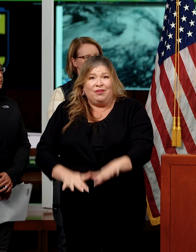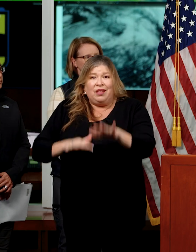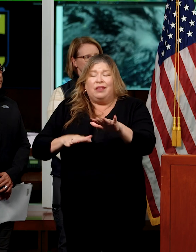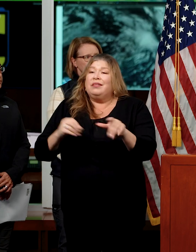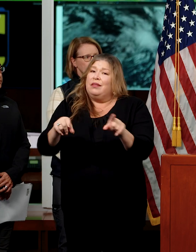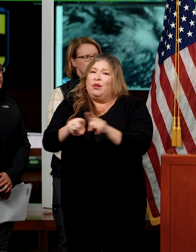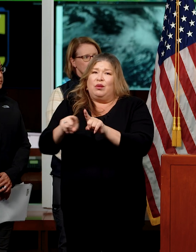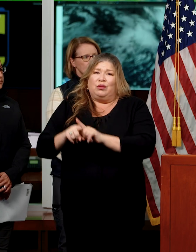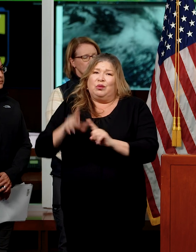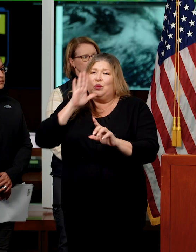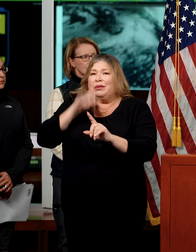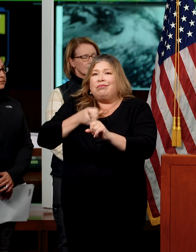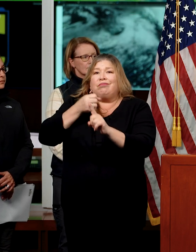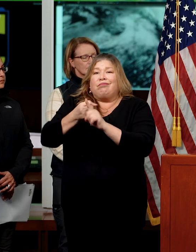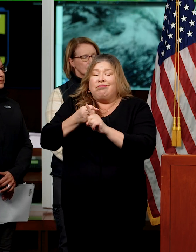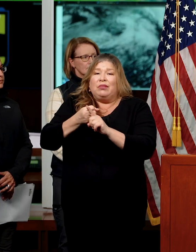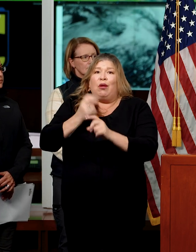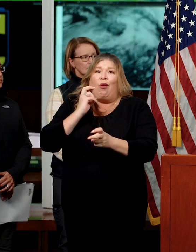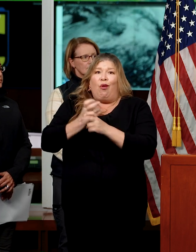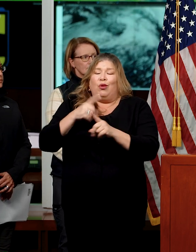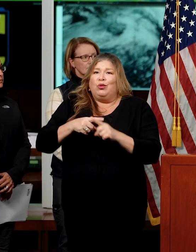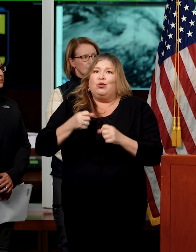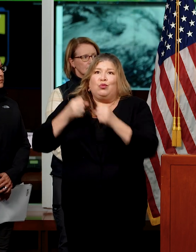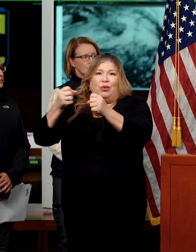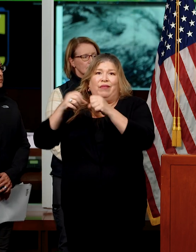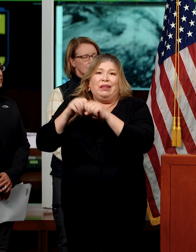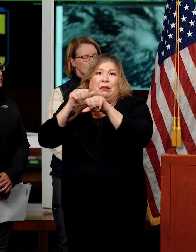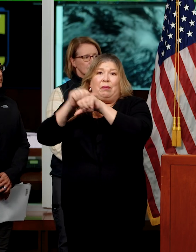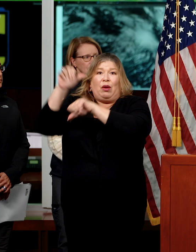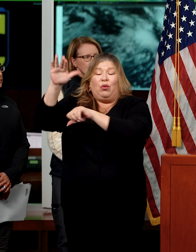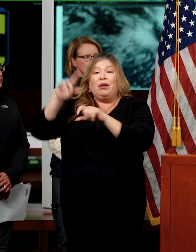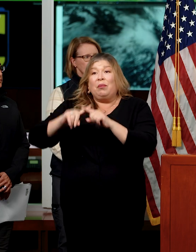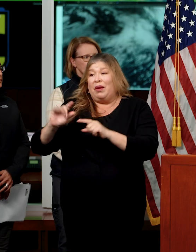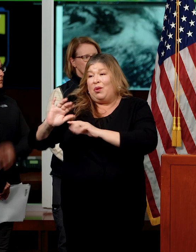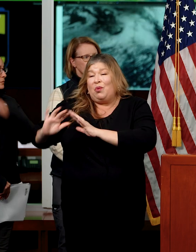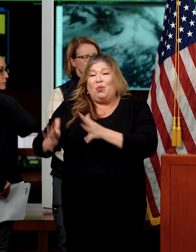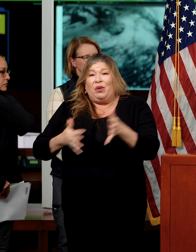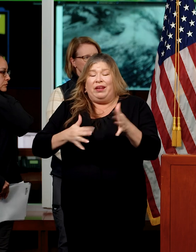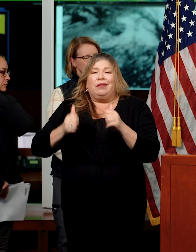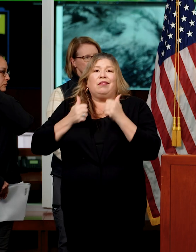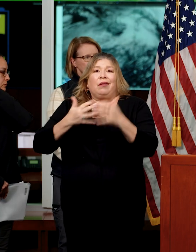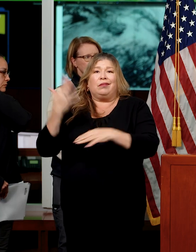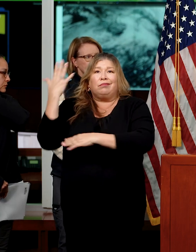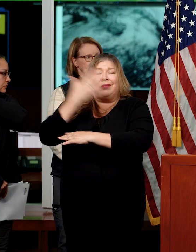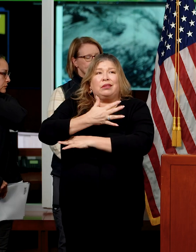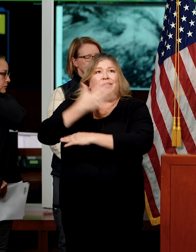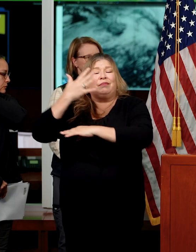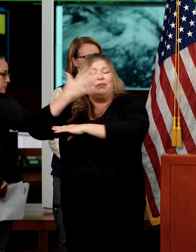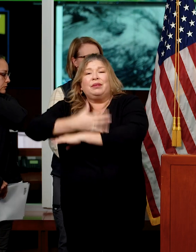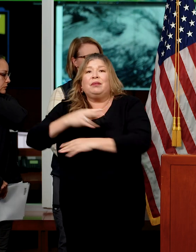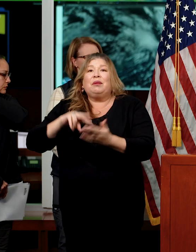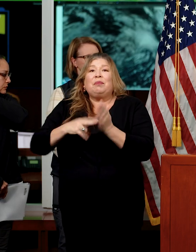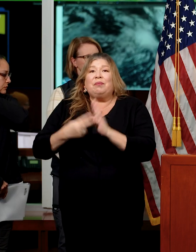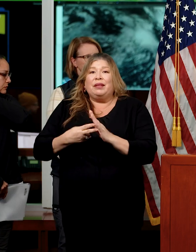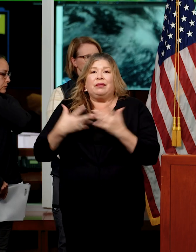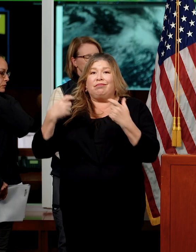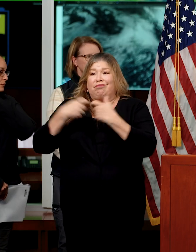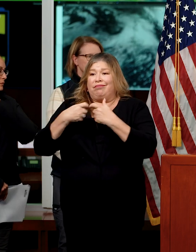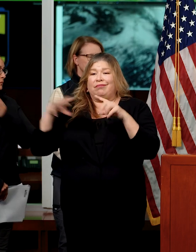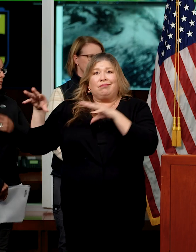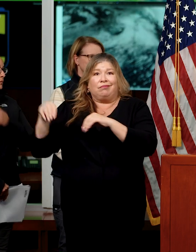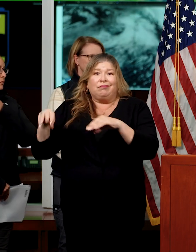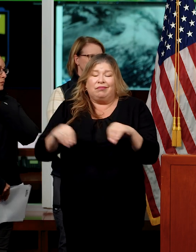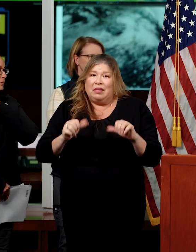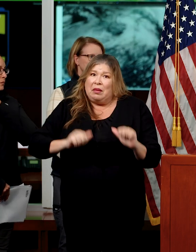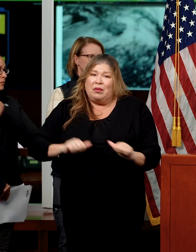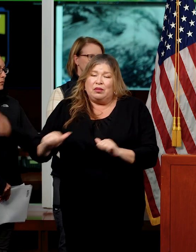some major impacts to travel in the mountains, but those winds could also blow over trees and bring additional power outages. Going forward beyond that, we do